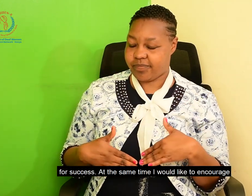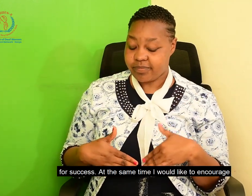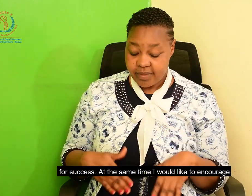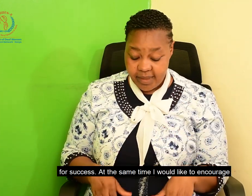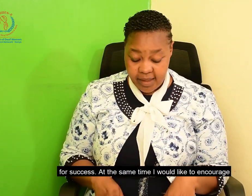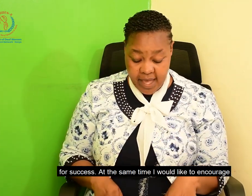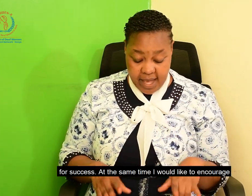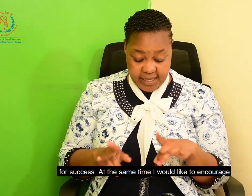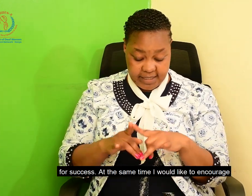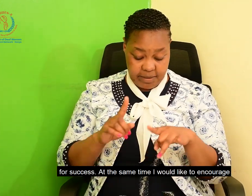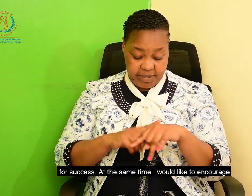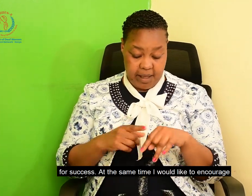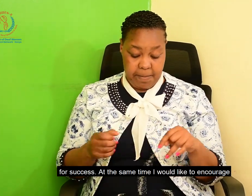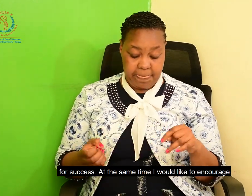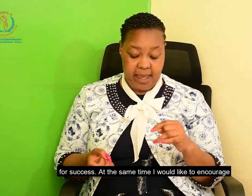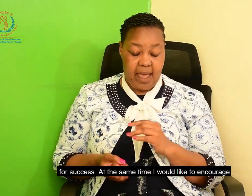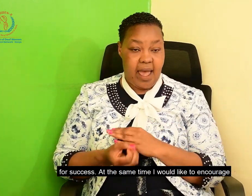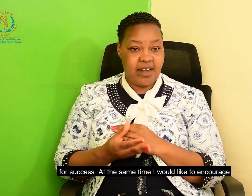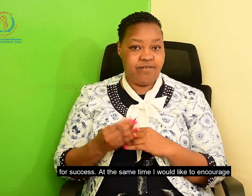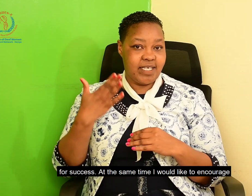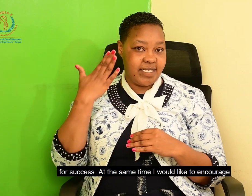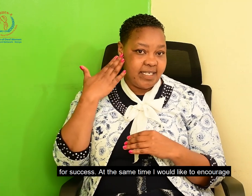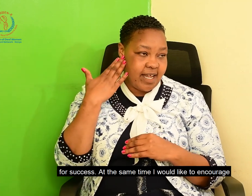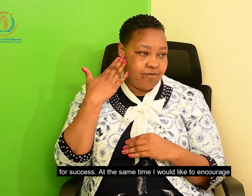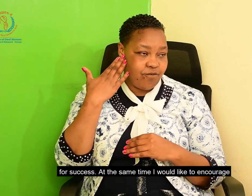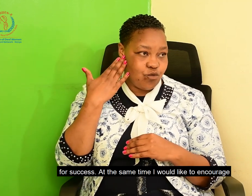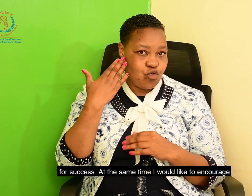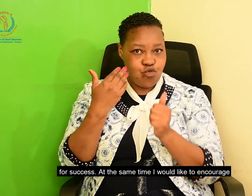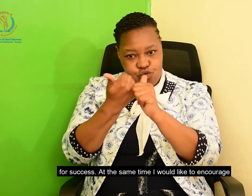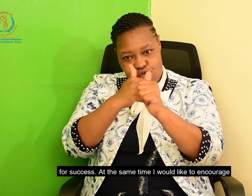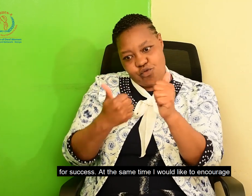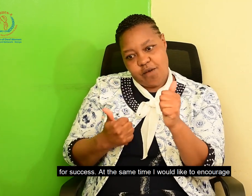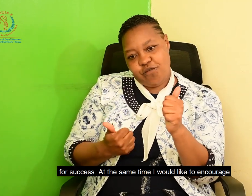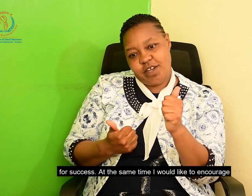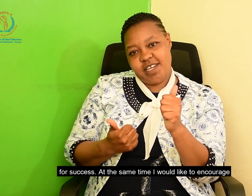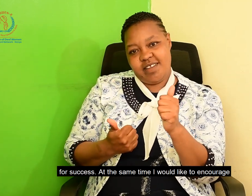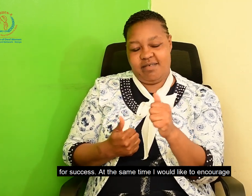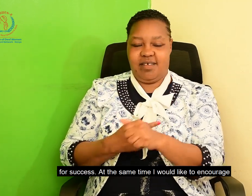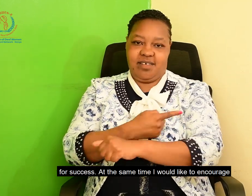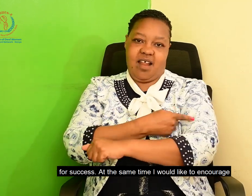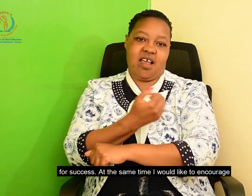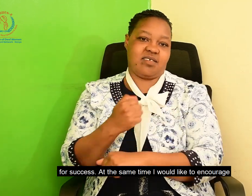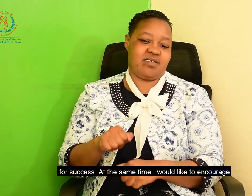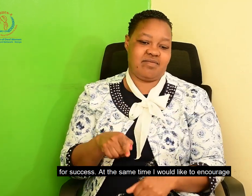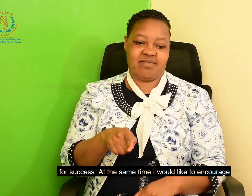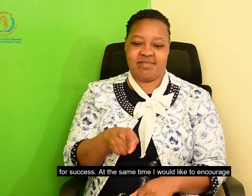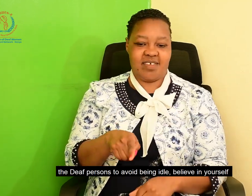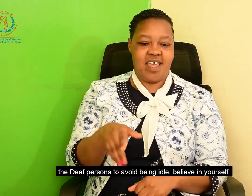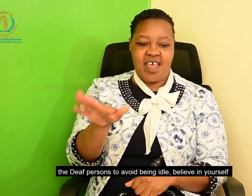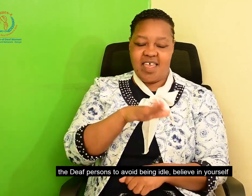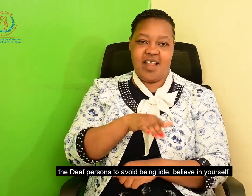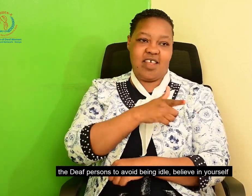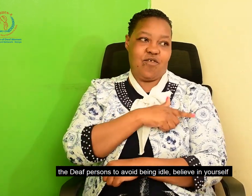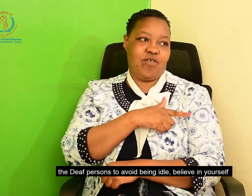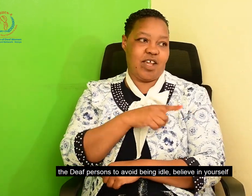success. At the same time, I would like to encourage the deaf